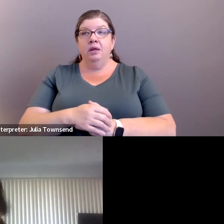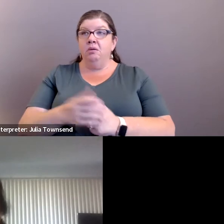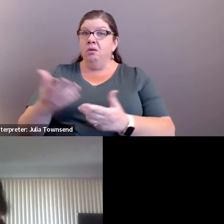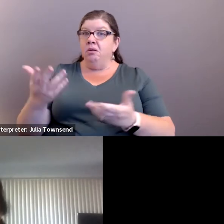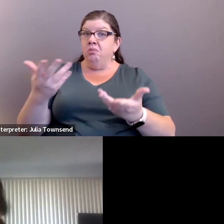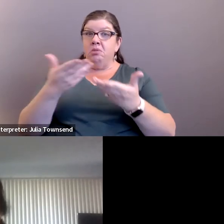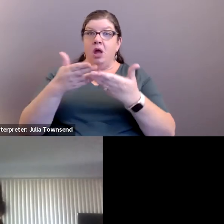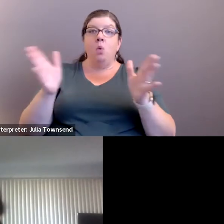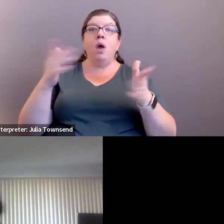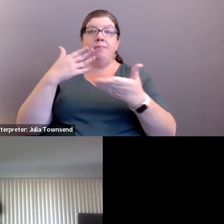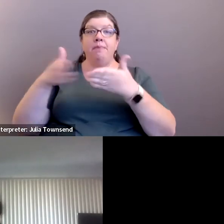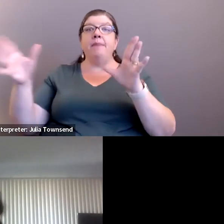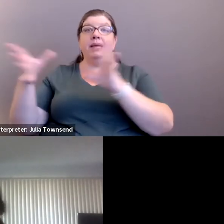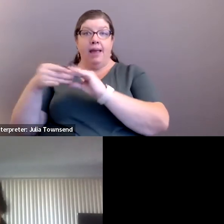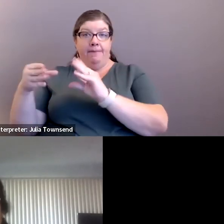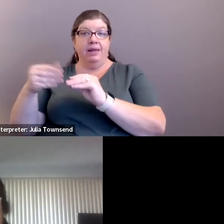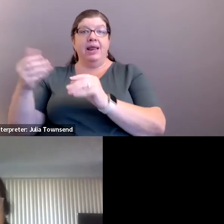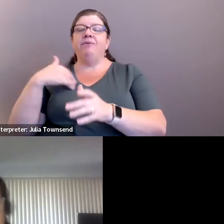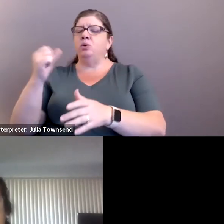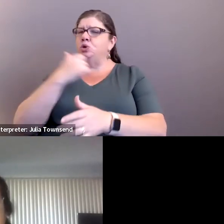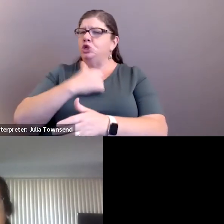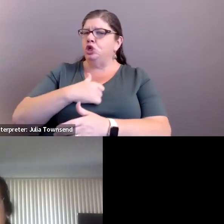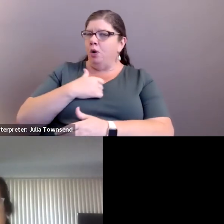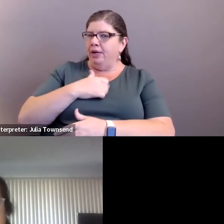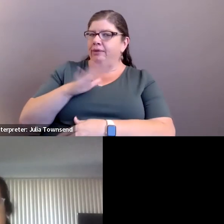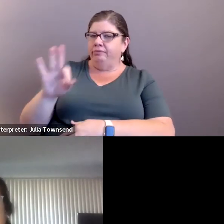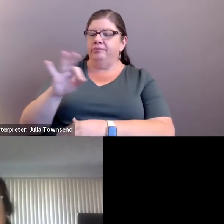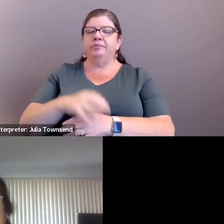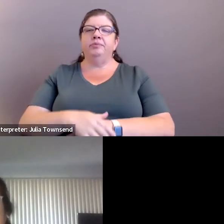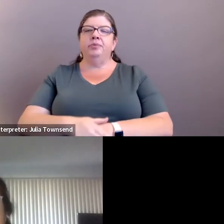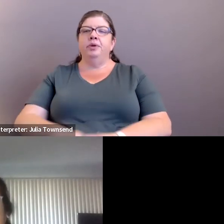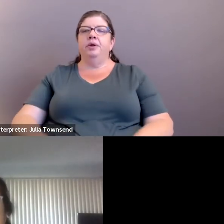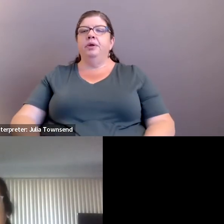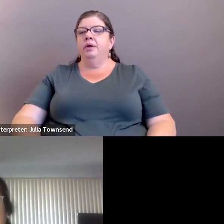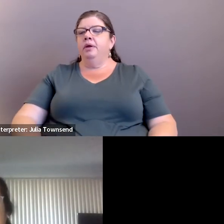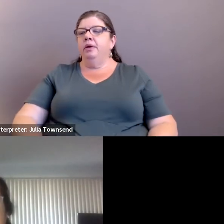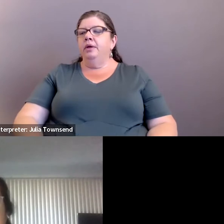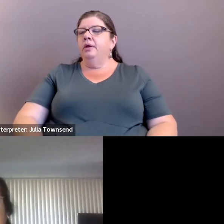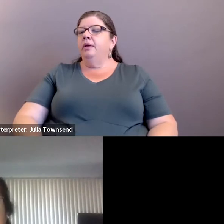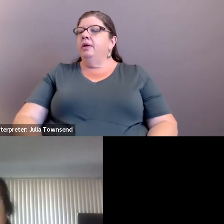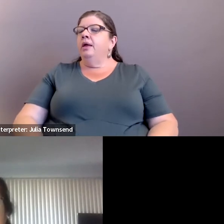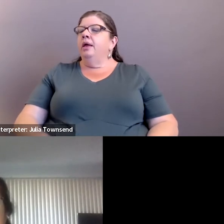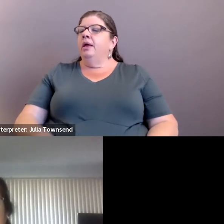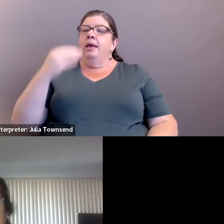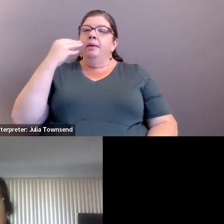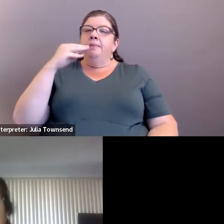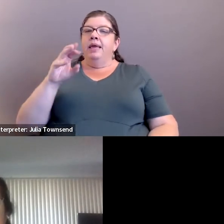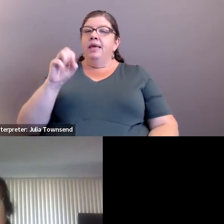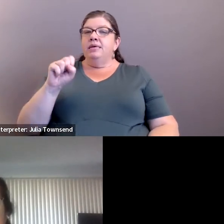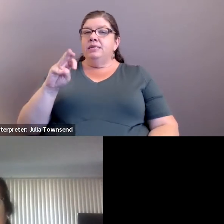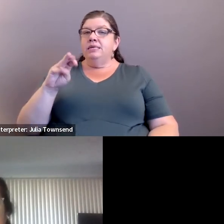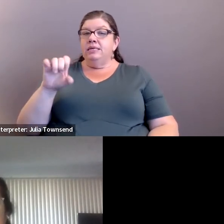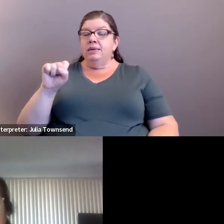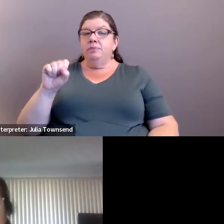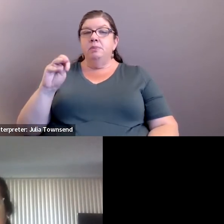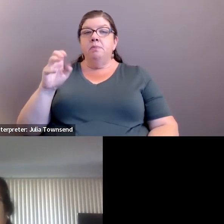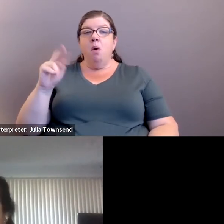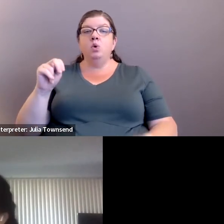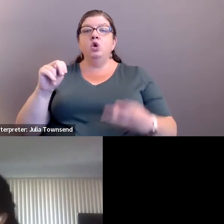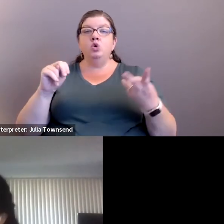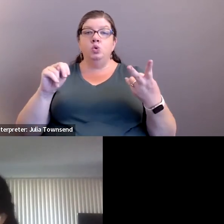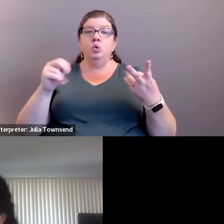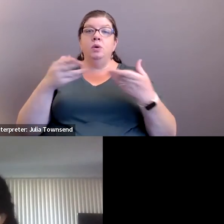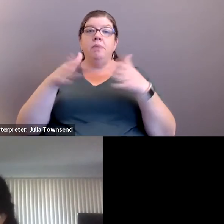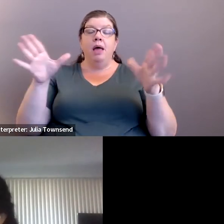I think public comments. Oh, you do have public comments. Yes. apologize. No, good. Okay. Ms. Simms-Muton, we have two public